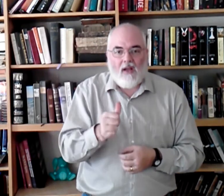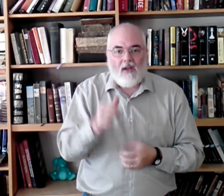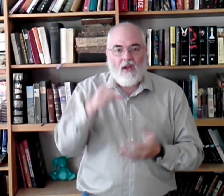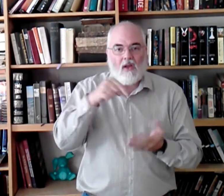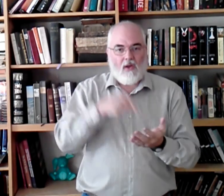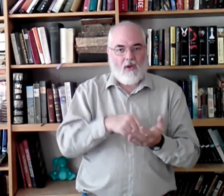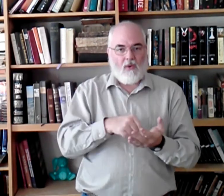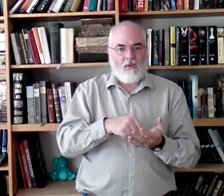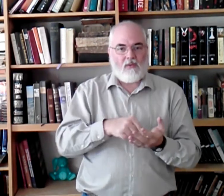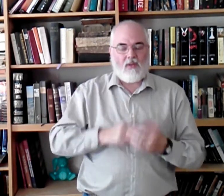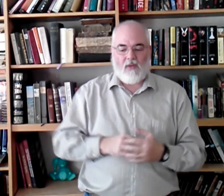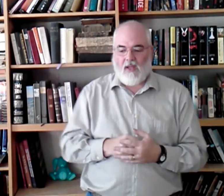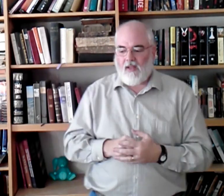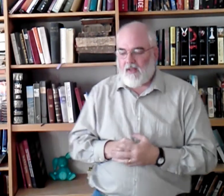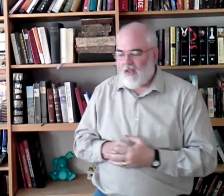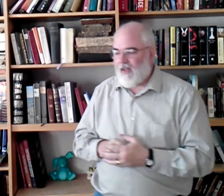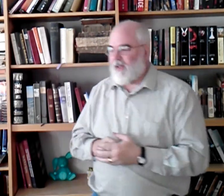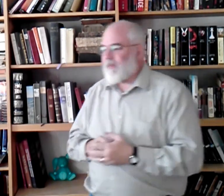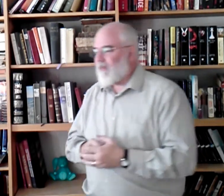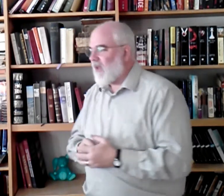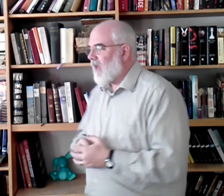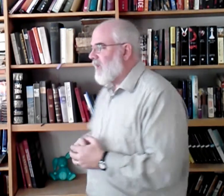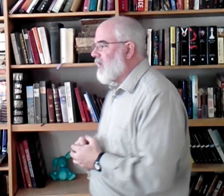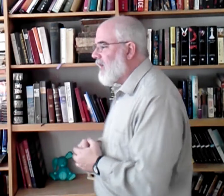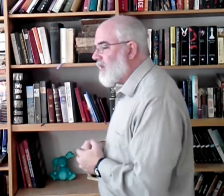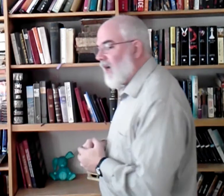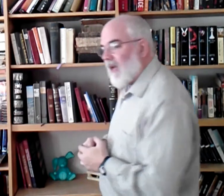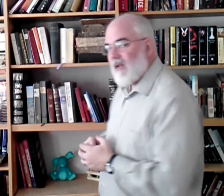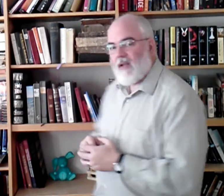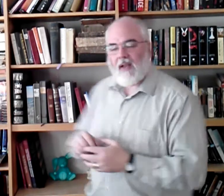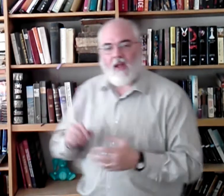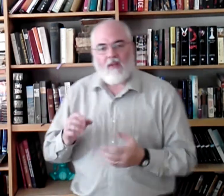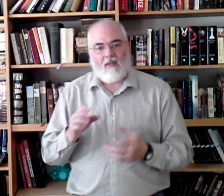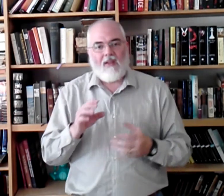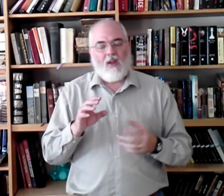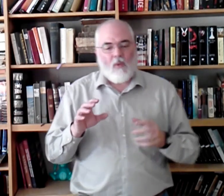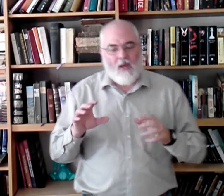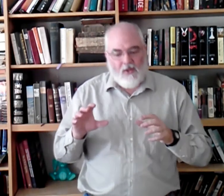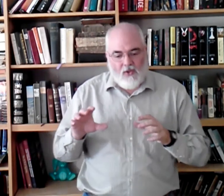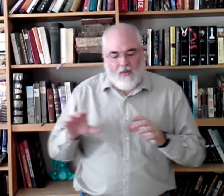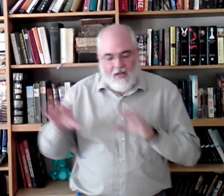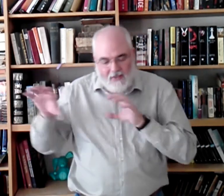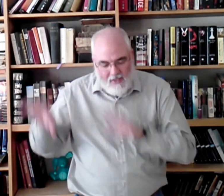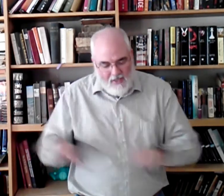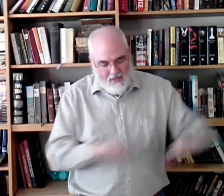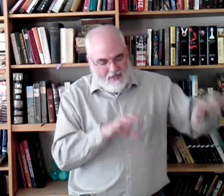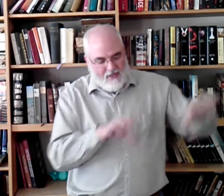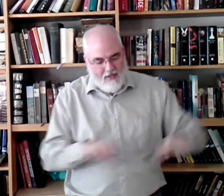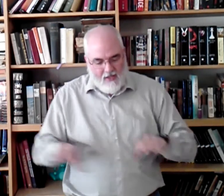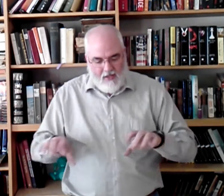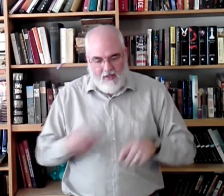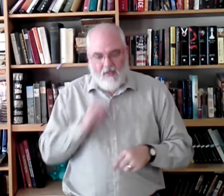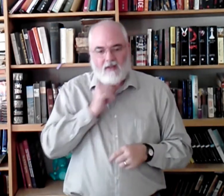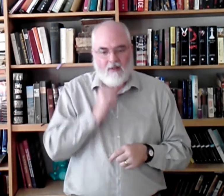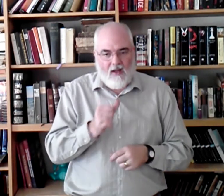owe. Okay? Did not. Now, we can do that as, did not.